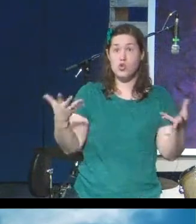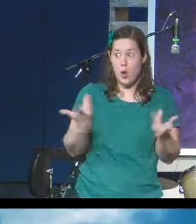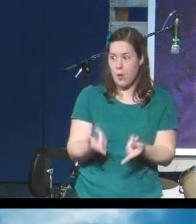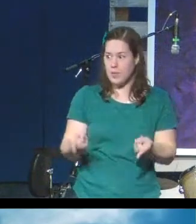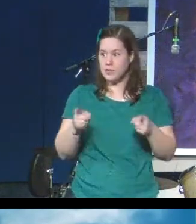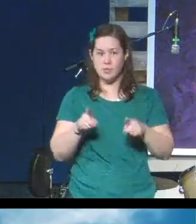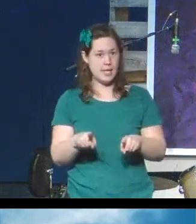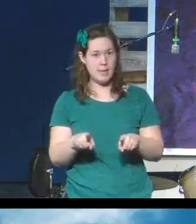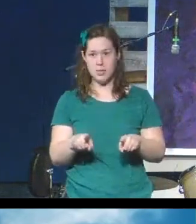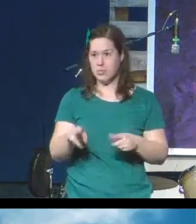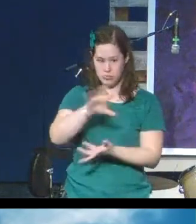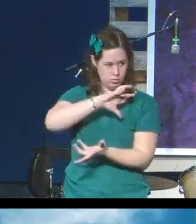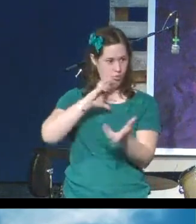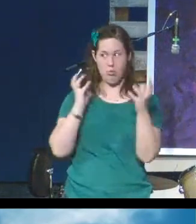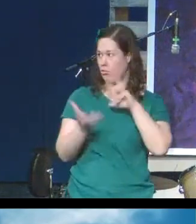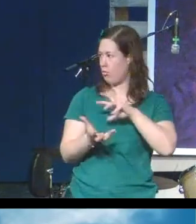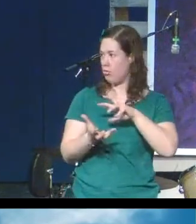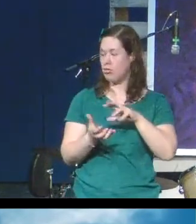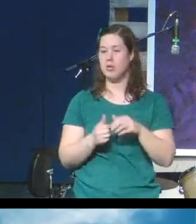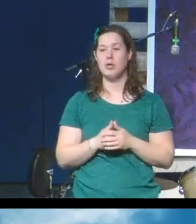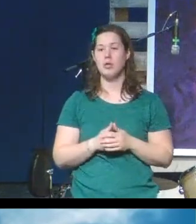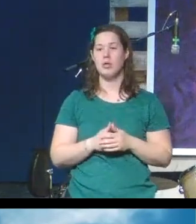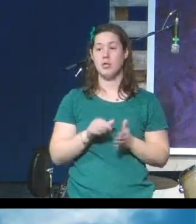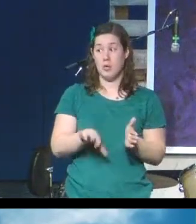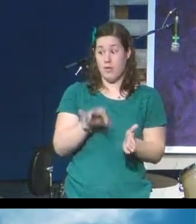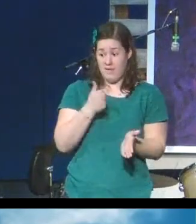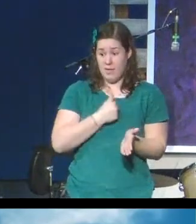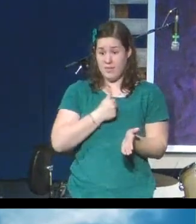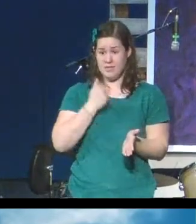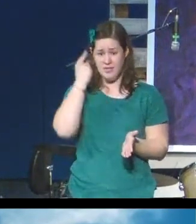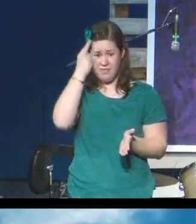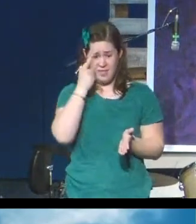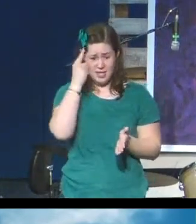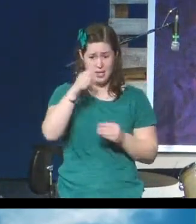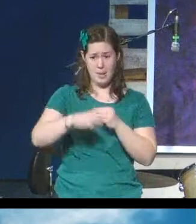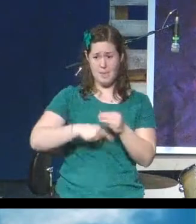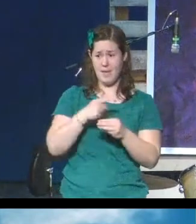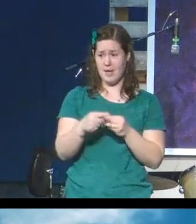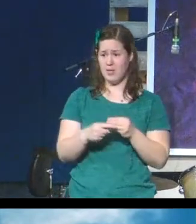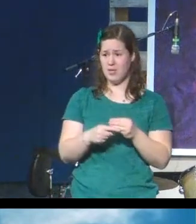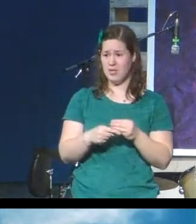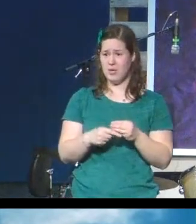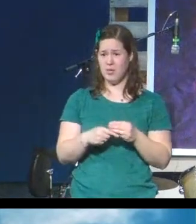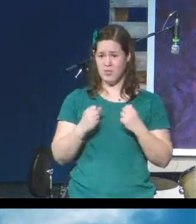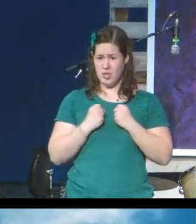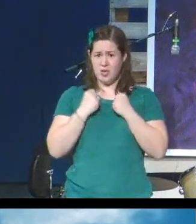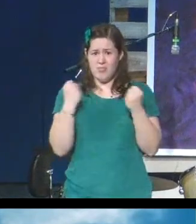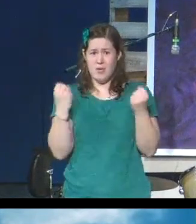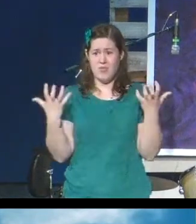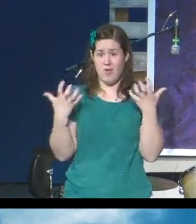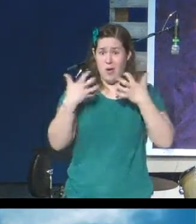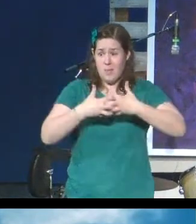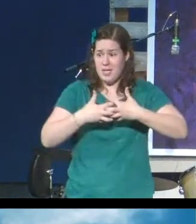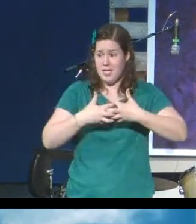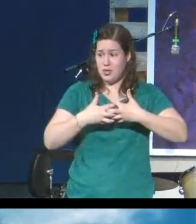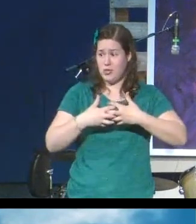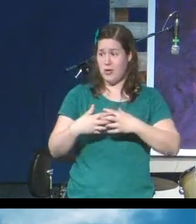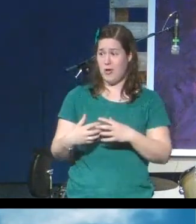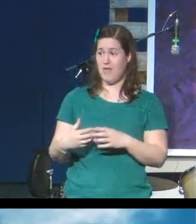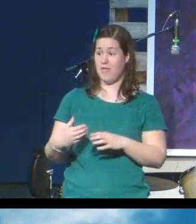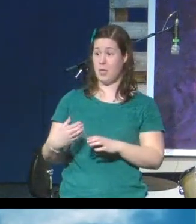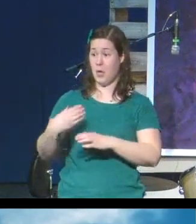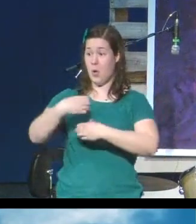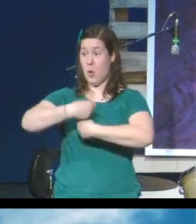I found myself thinking about this incredible, powerful combination of both creation and destruction happening at the same time,